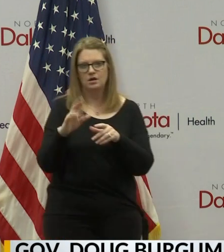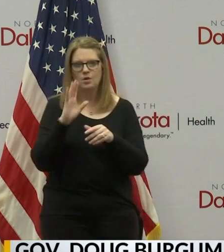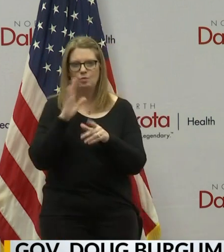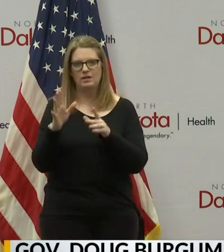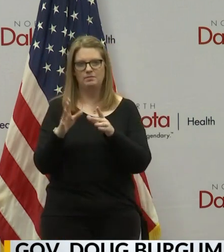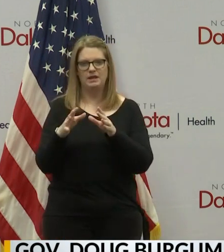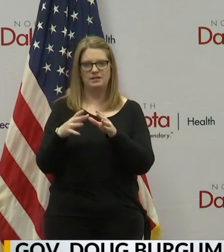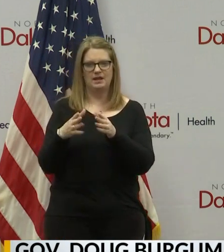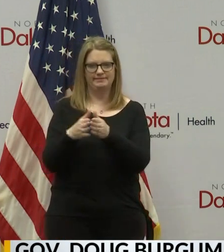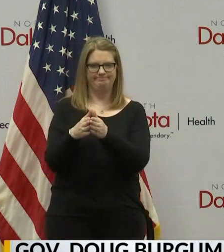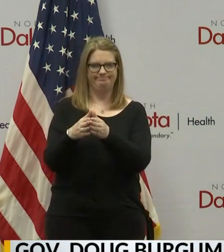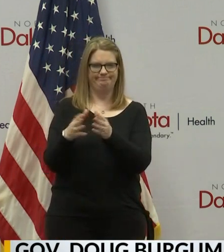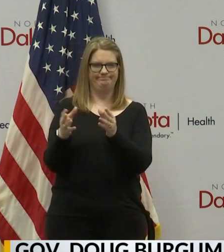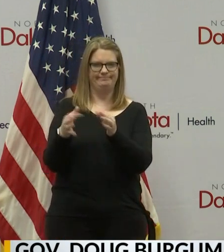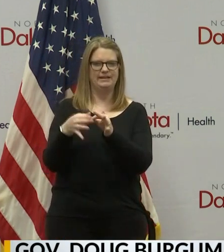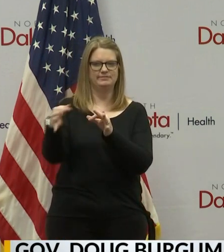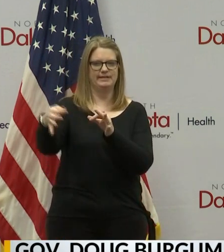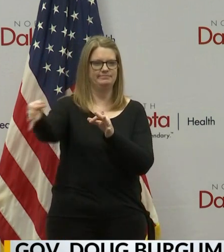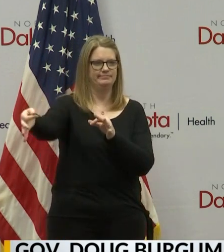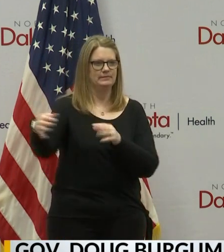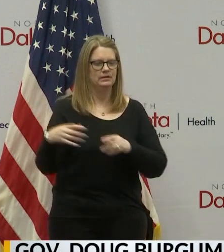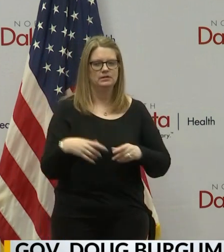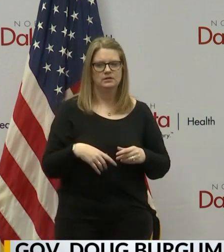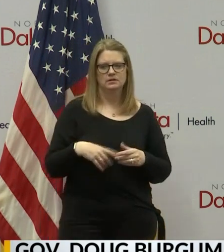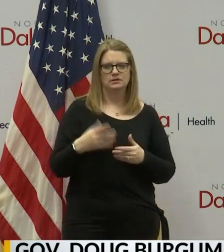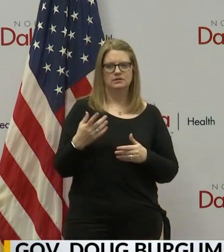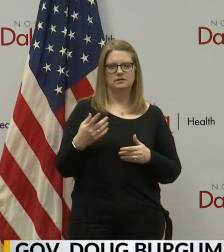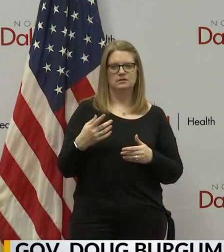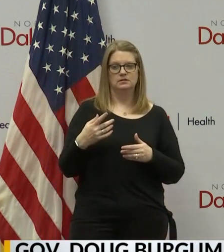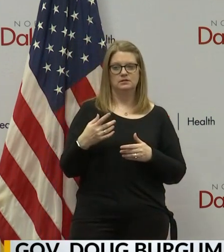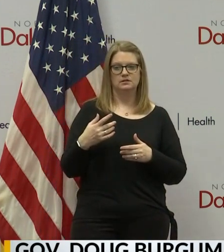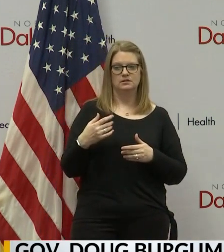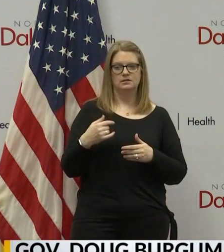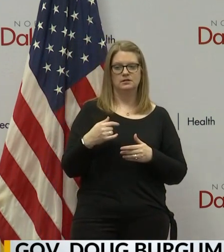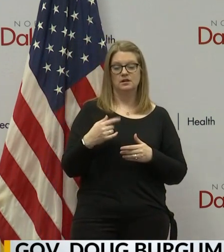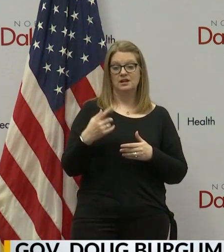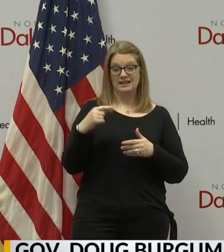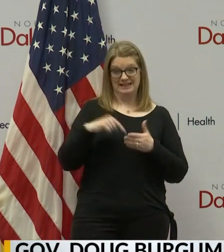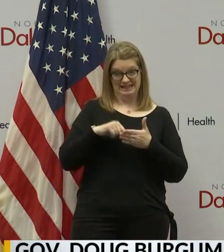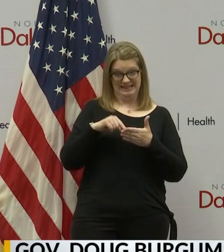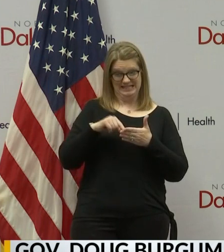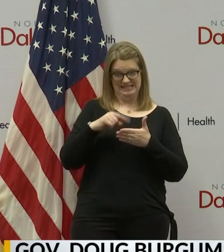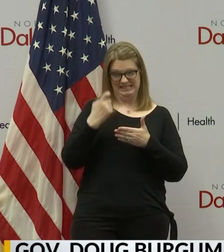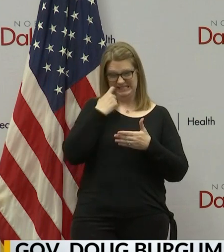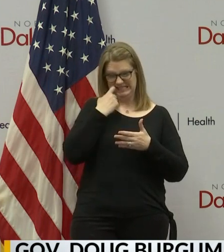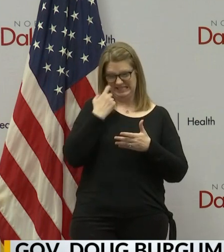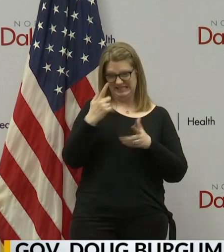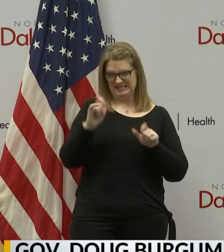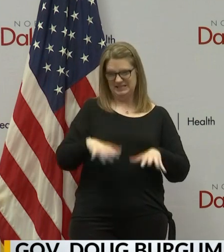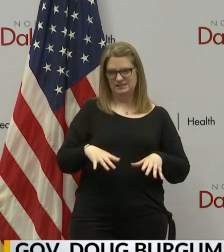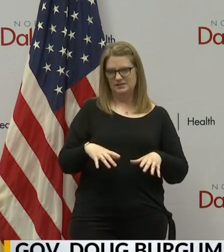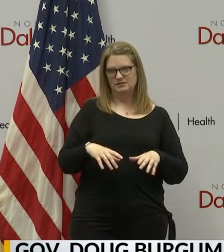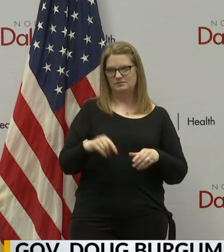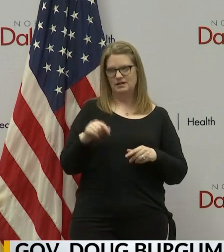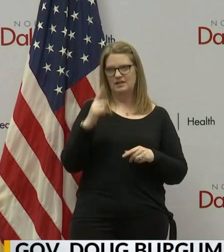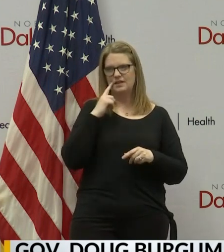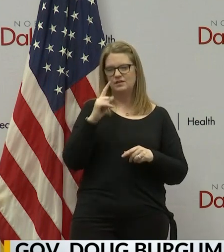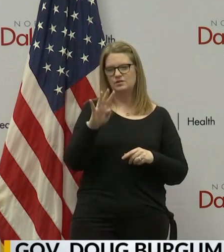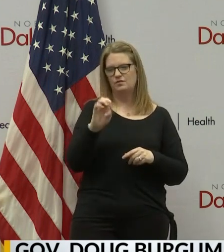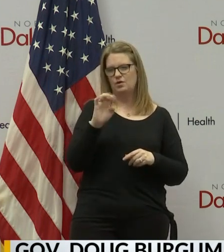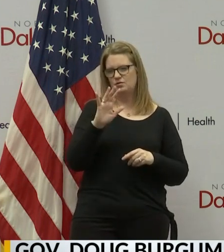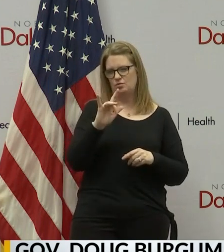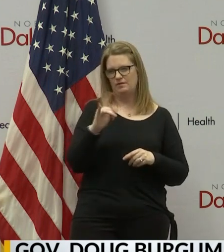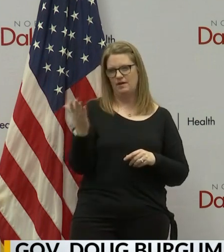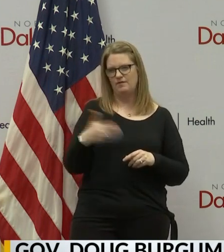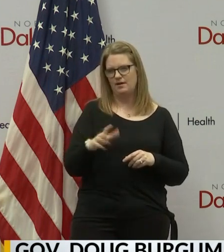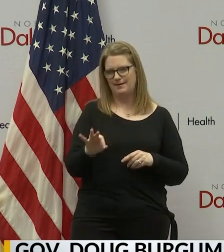testing that was done on this past week did not cover all 900 employees. I think there was 425 tests that were